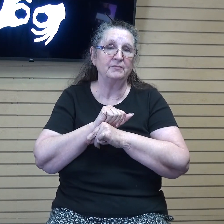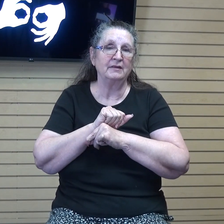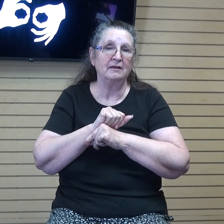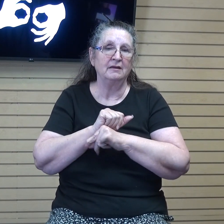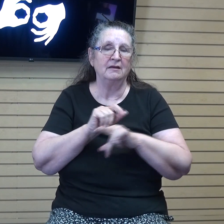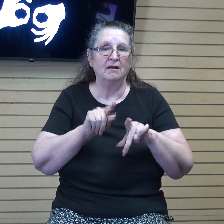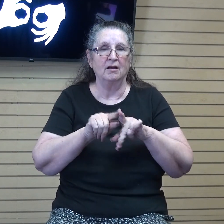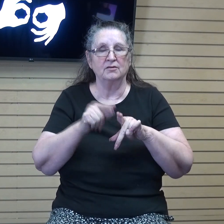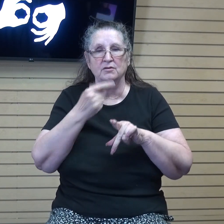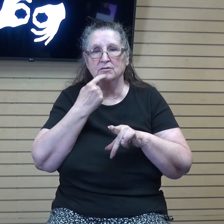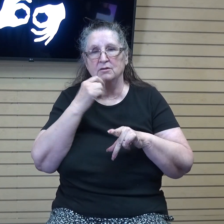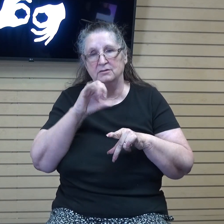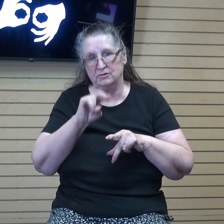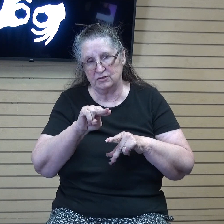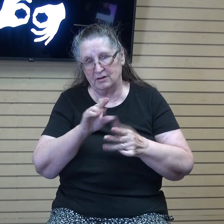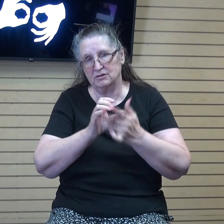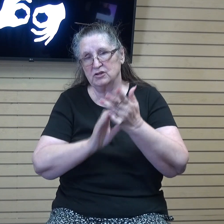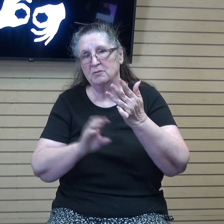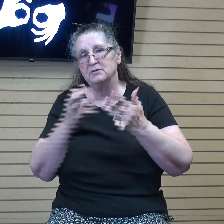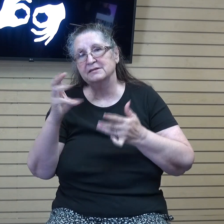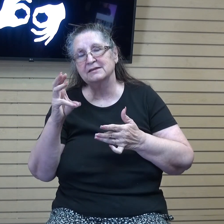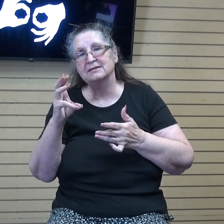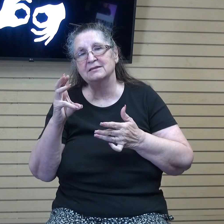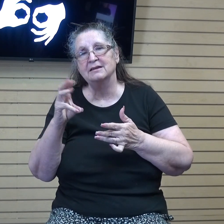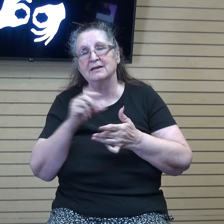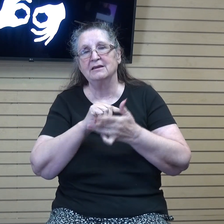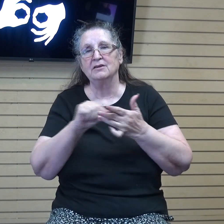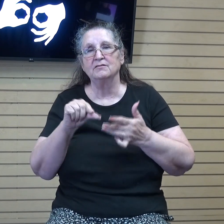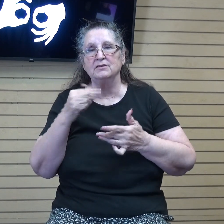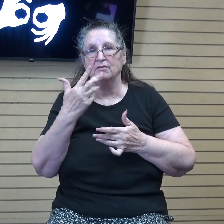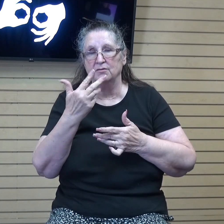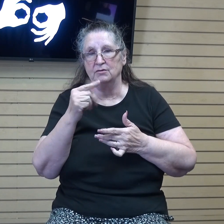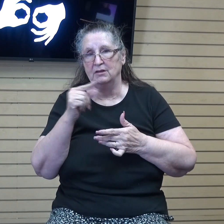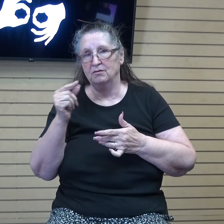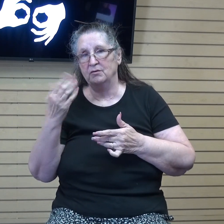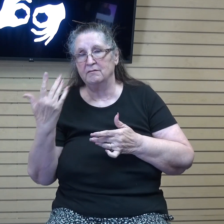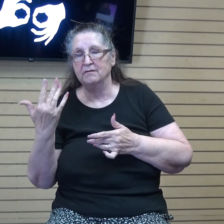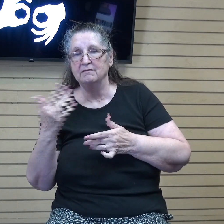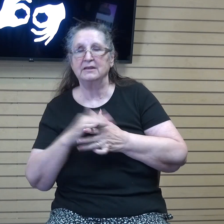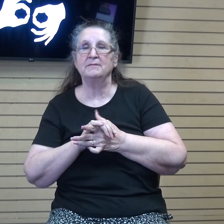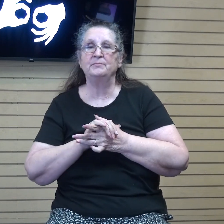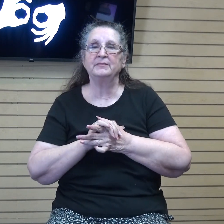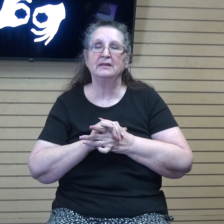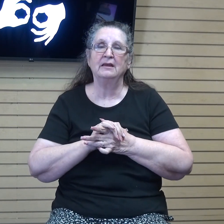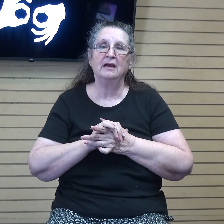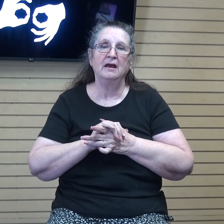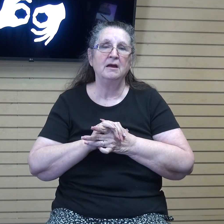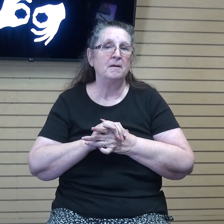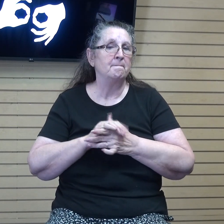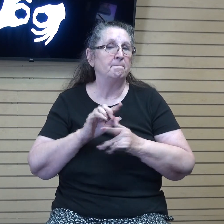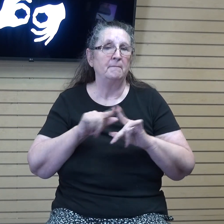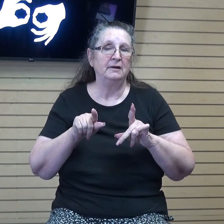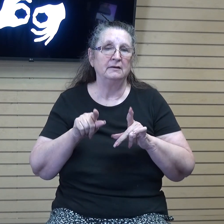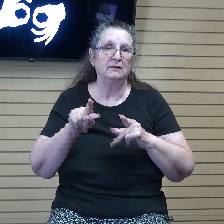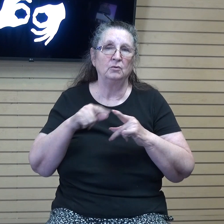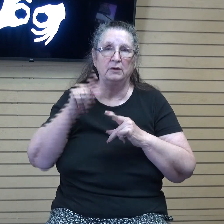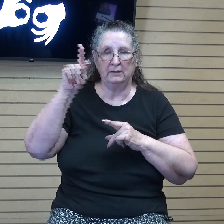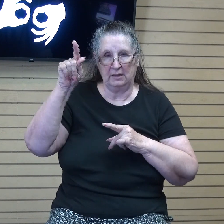told in John chapter 16, verses 13 through 15, However, when he, the Spirit of truth,